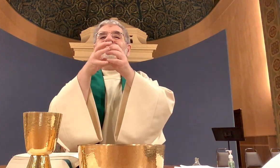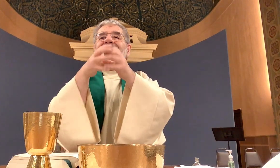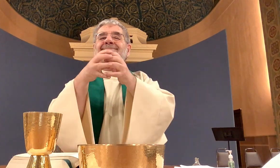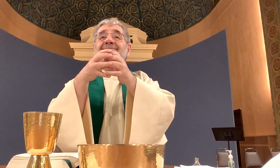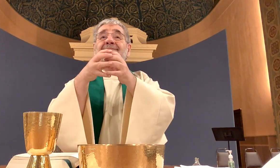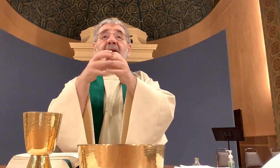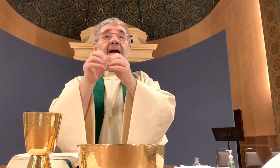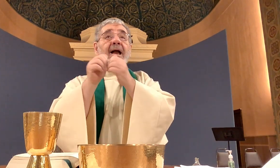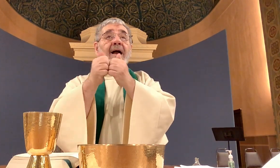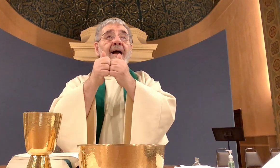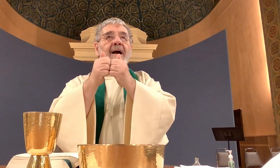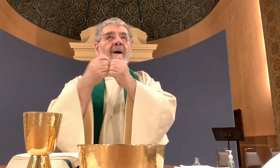by the Holy Spirit